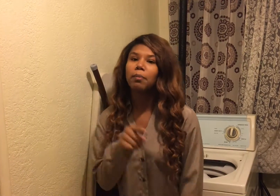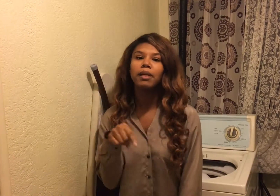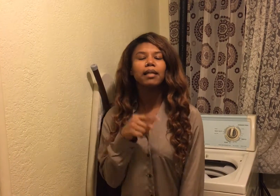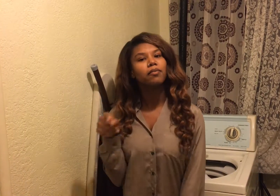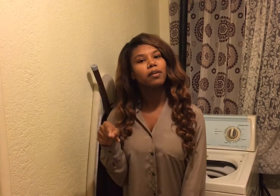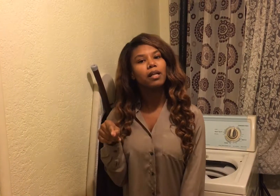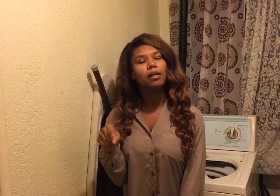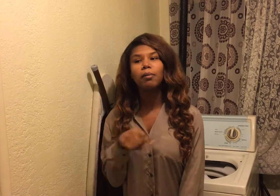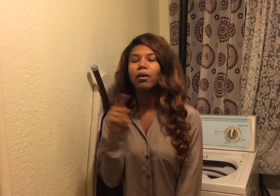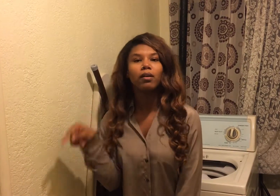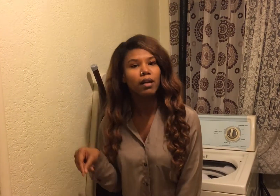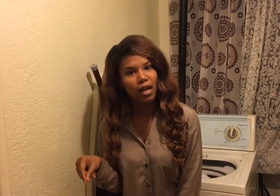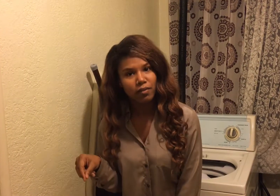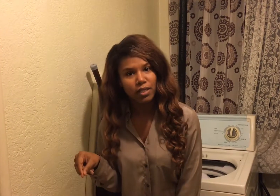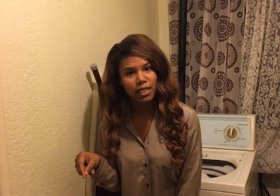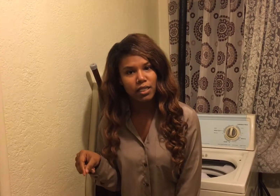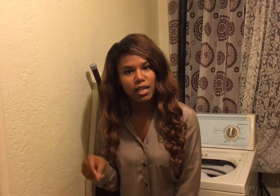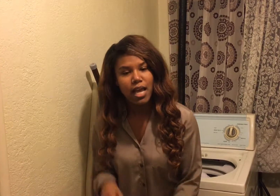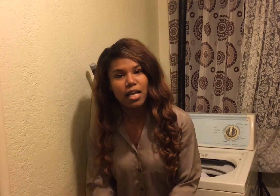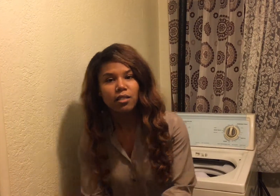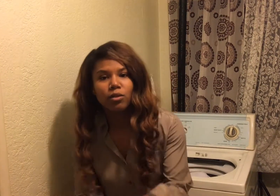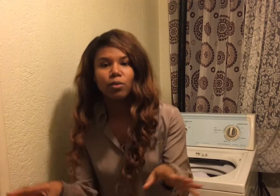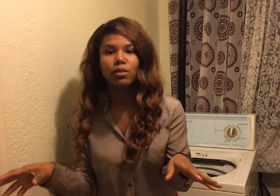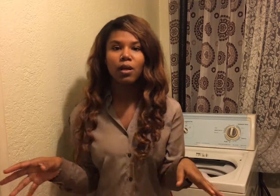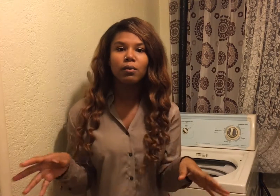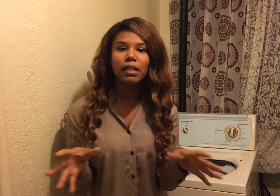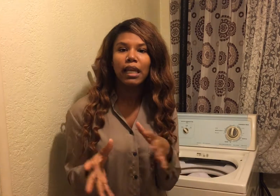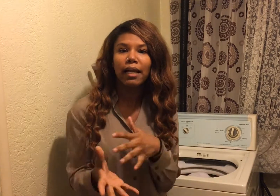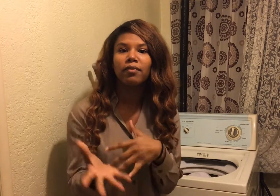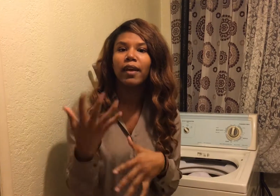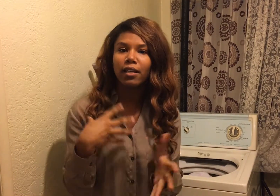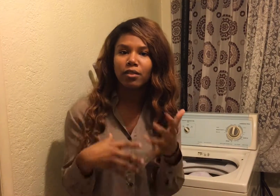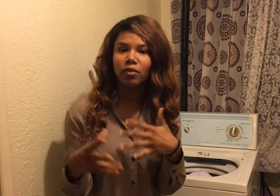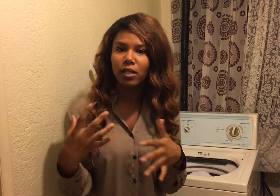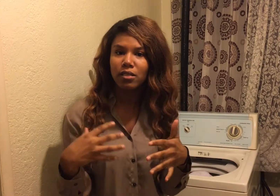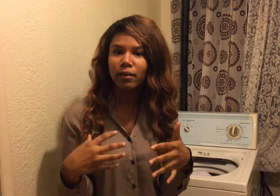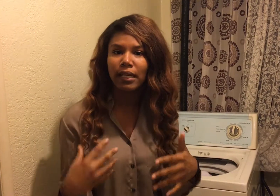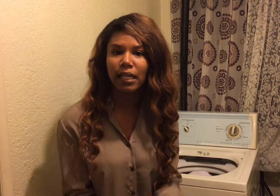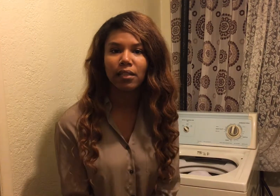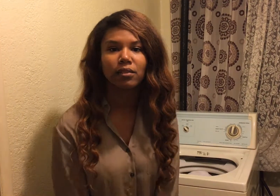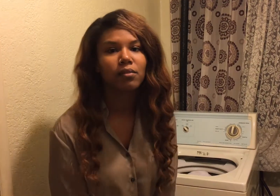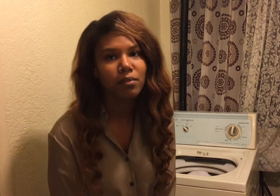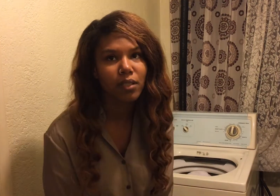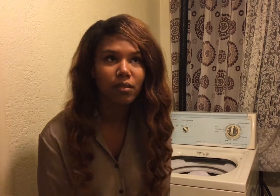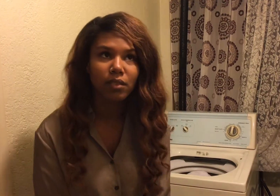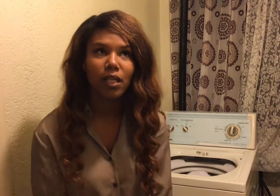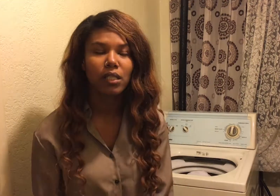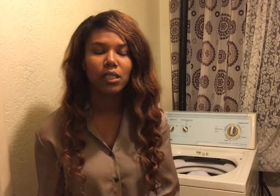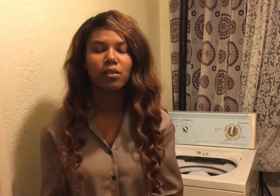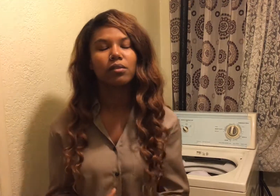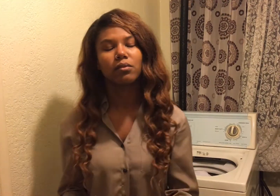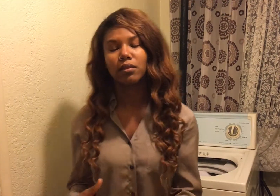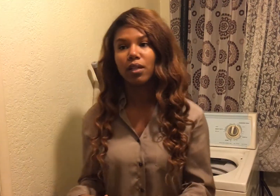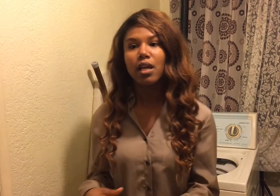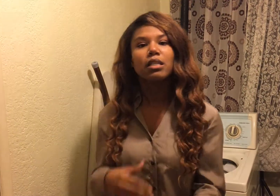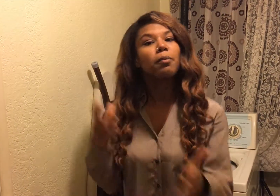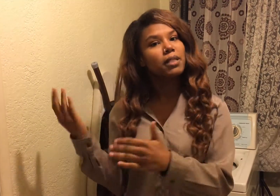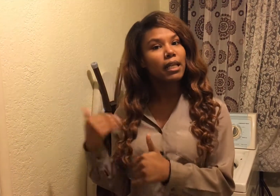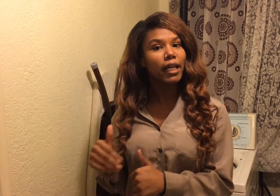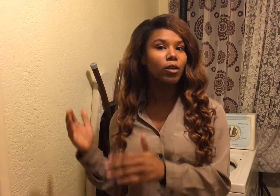completely forget about your conversation and so you slowly like fade your voice away like to pretend like